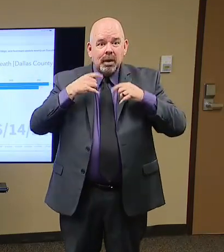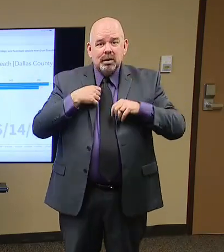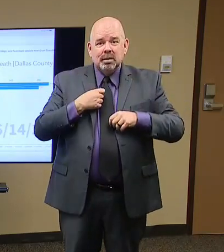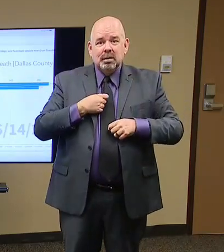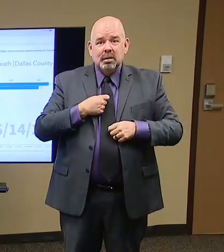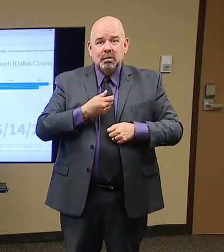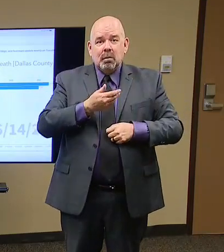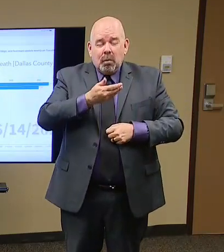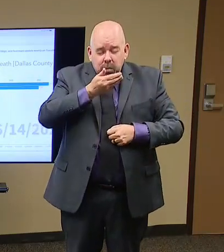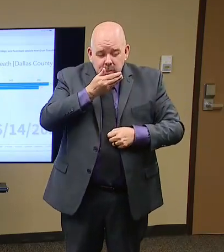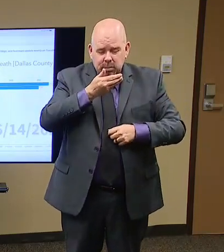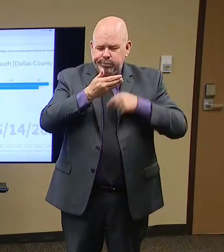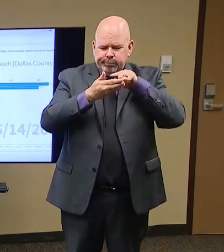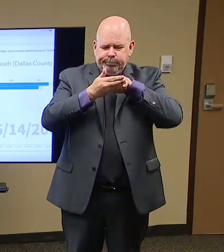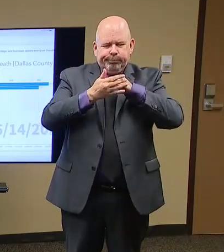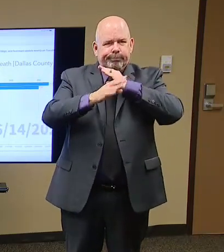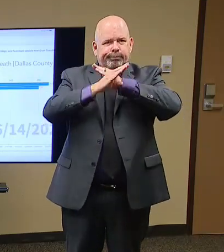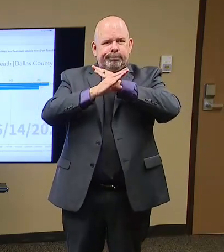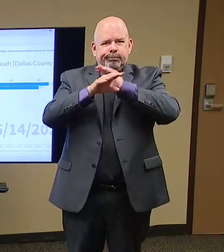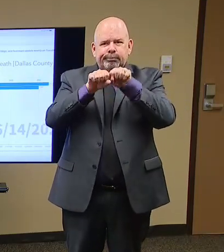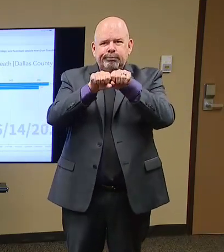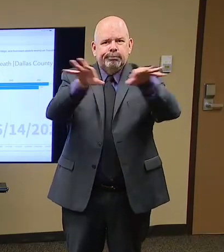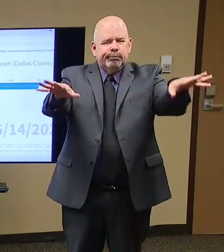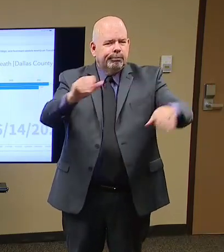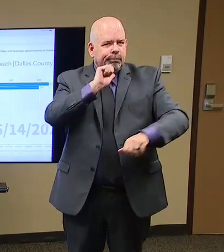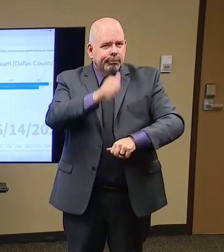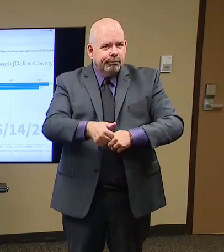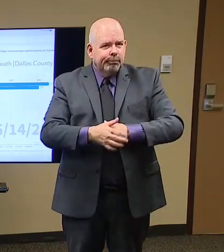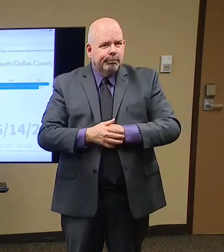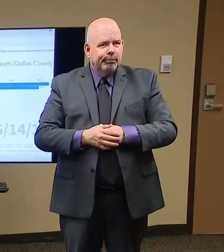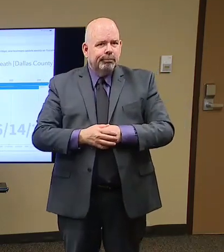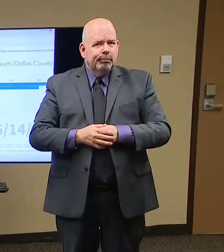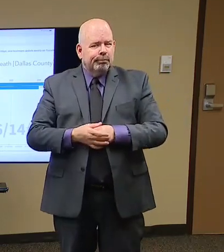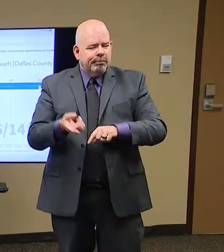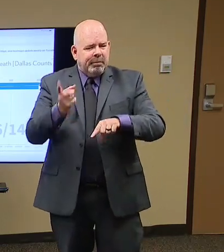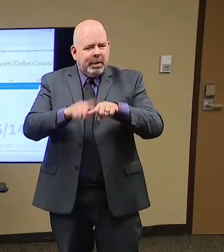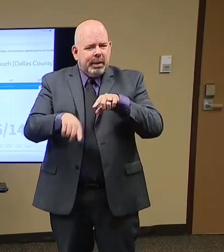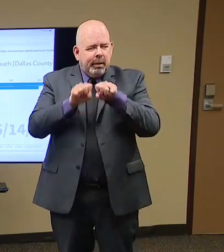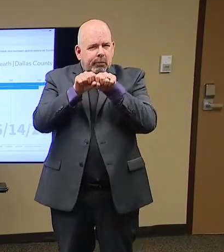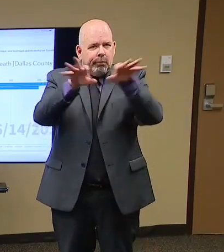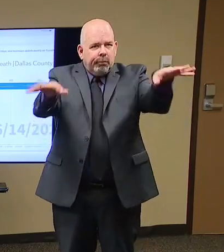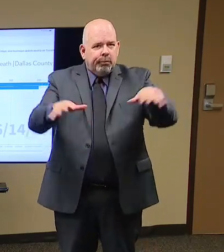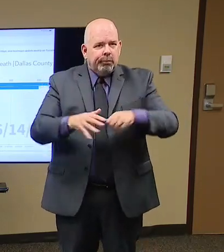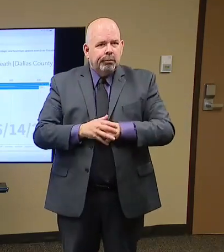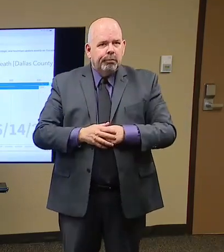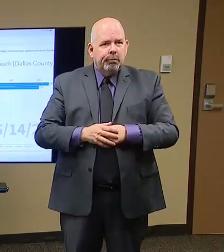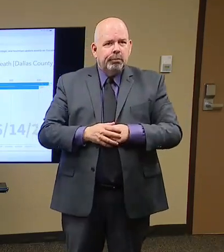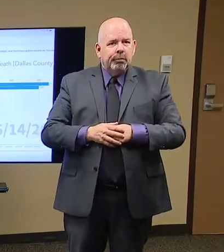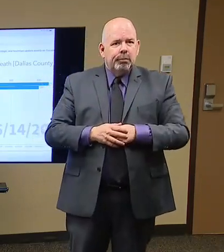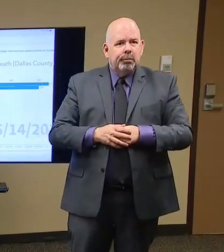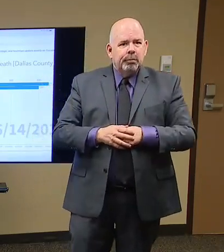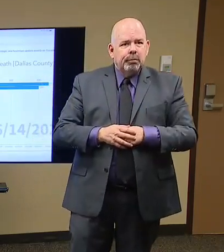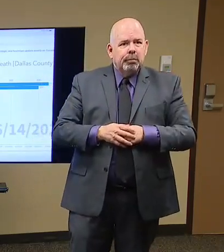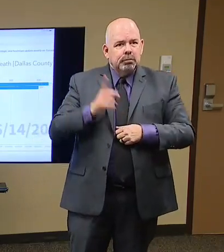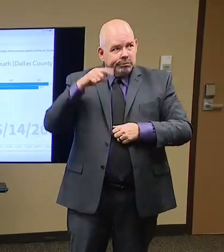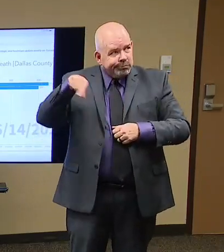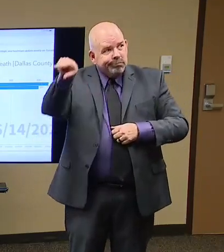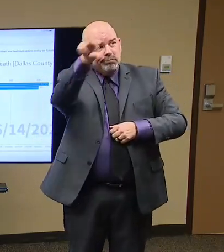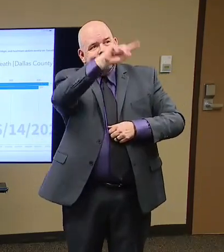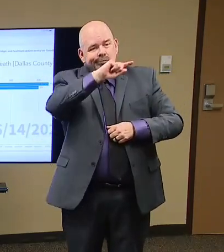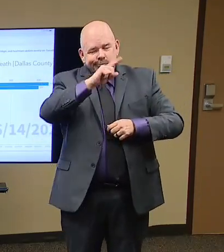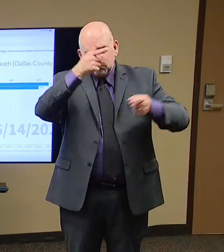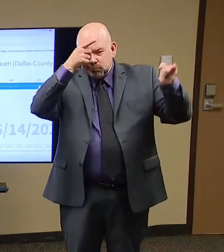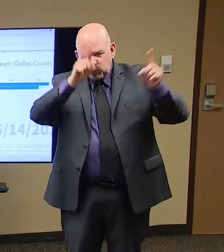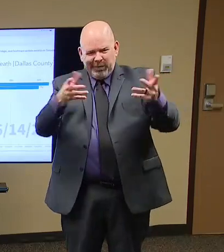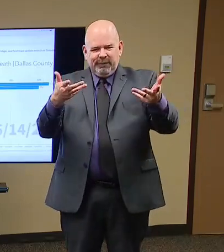everyone uses this, if there's universal usage of this, then this has been shown and there's more scientific evidence showing the impact that this